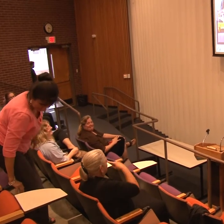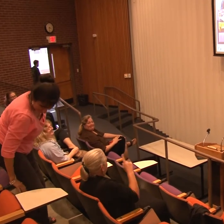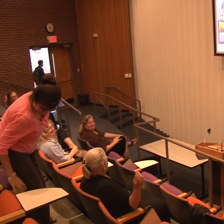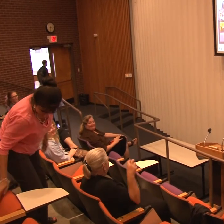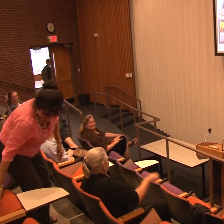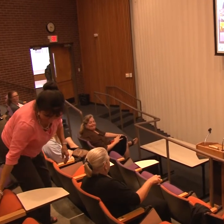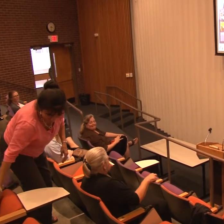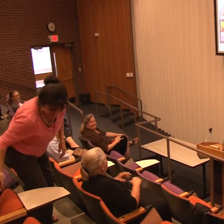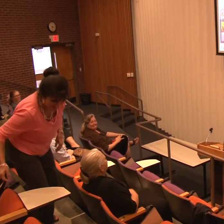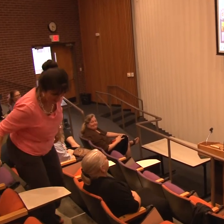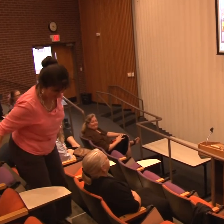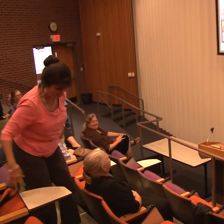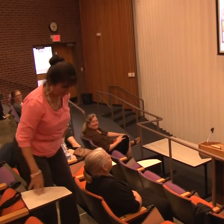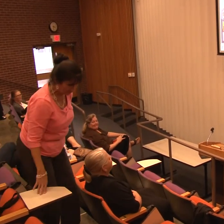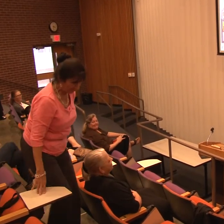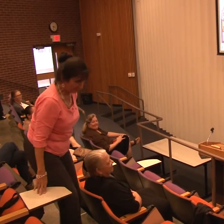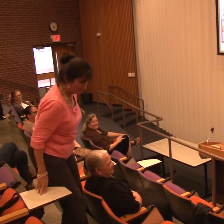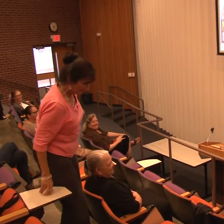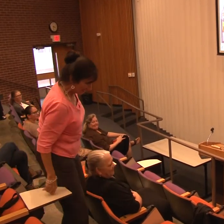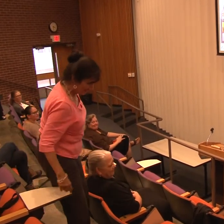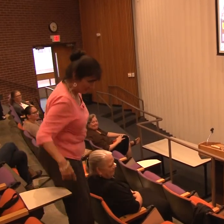All right, we have a question.